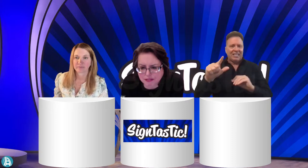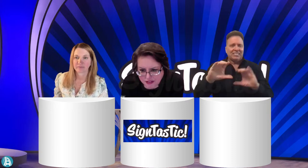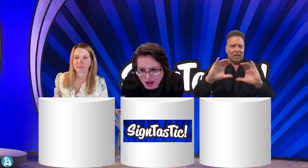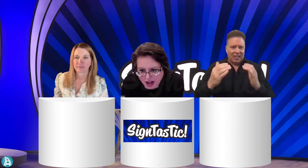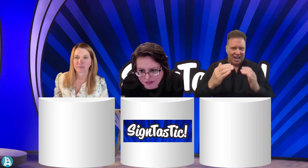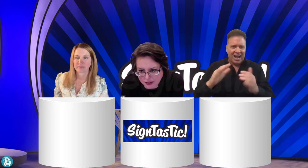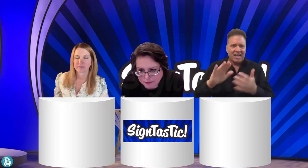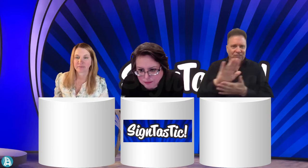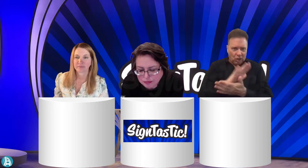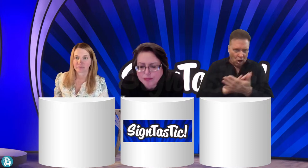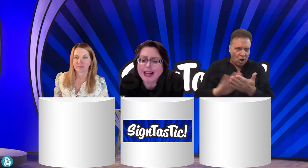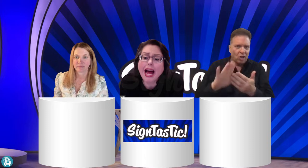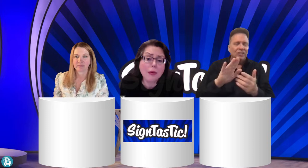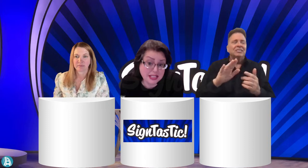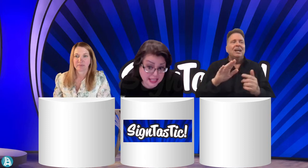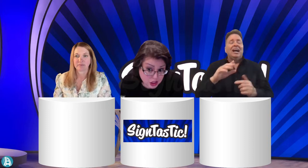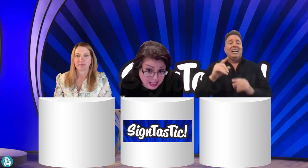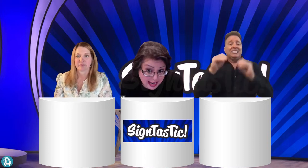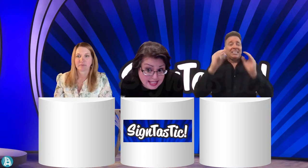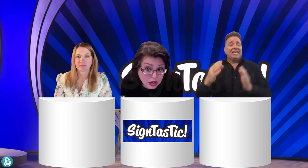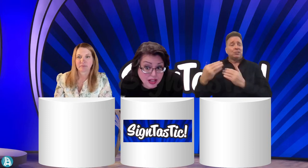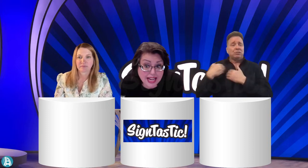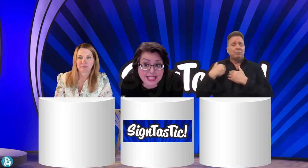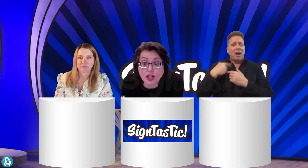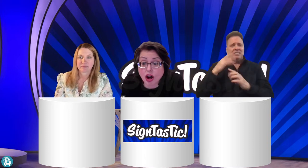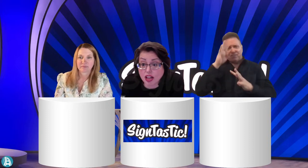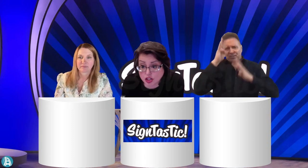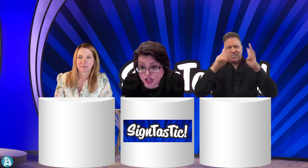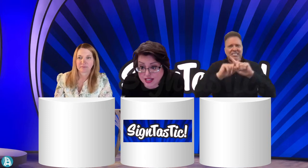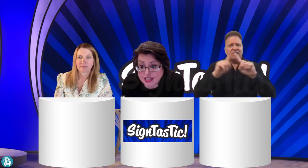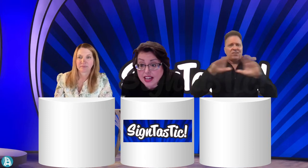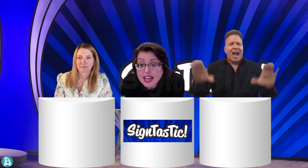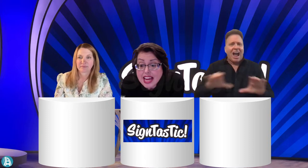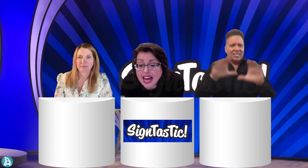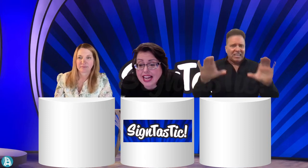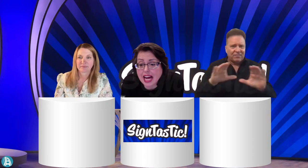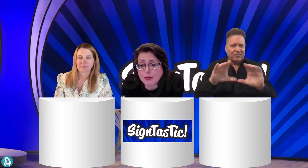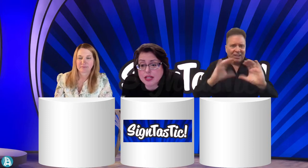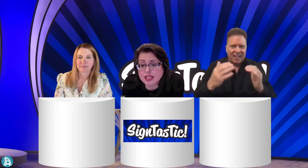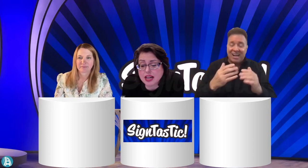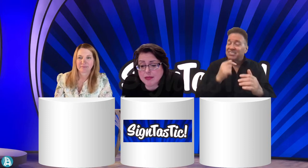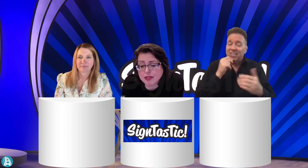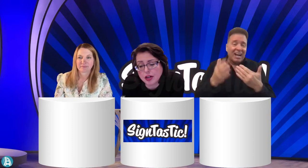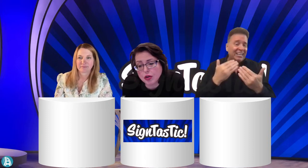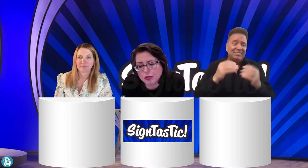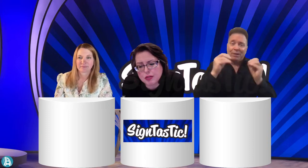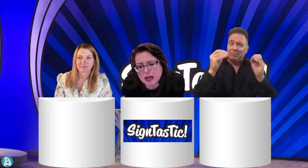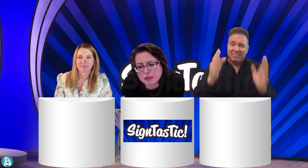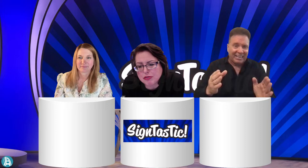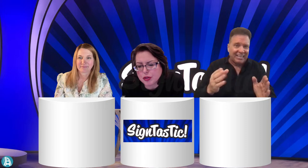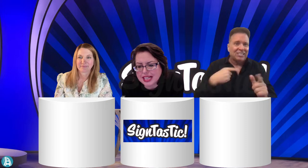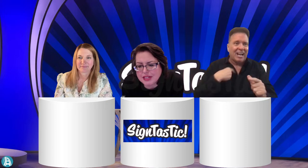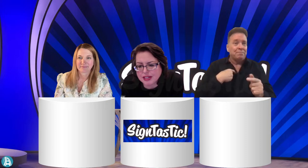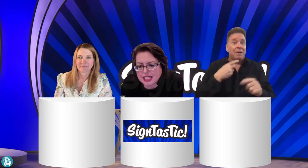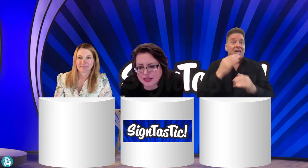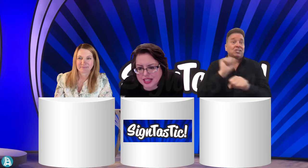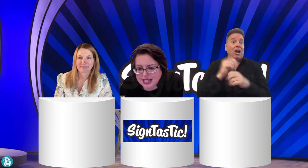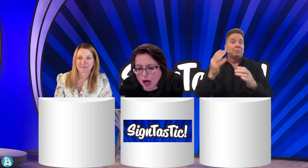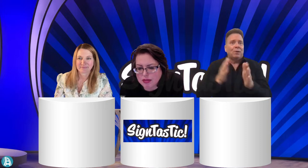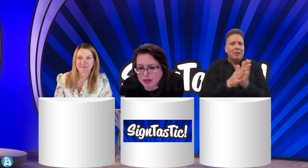I was teaching an ASL class at colleges and I was, you know, responsible for creating different activities to help them